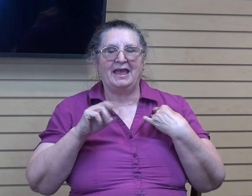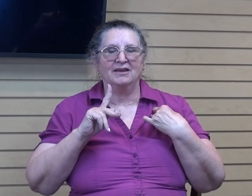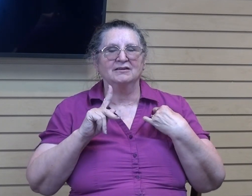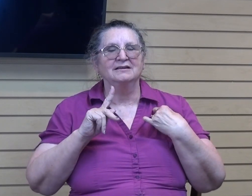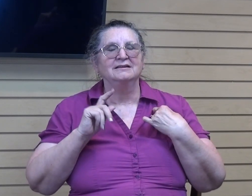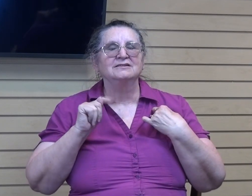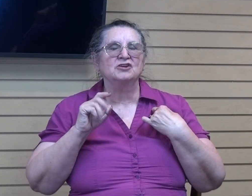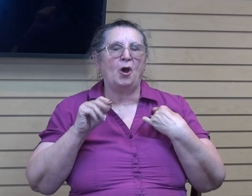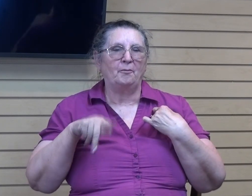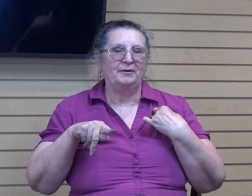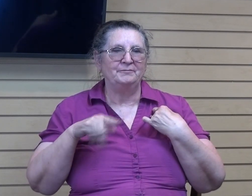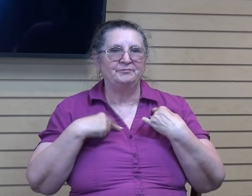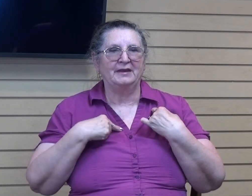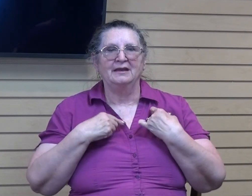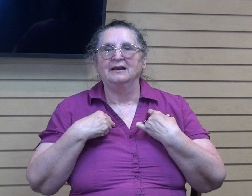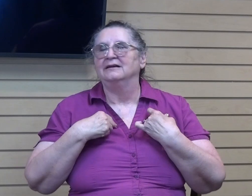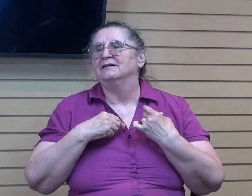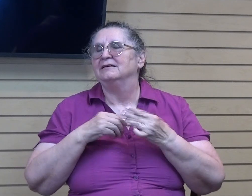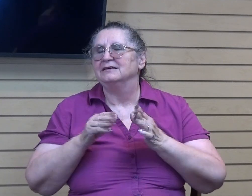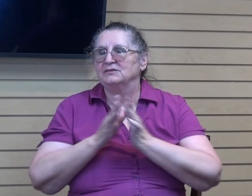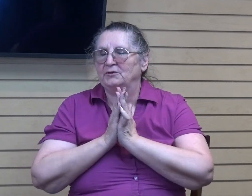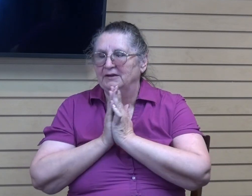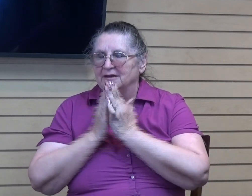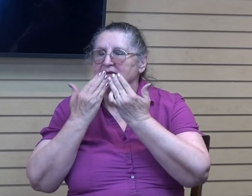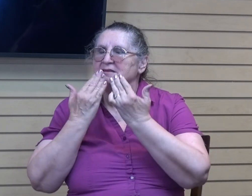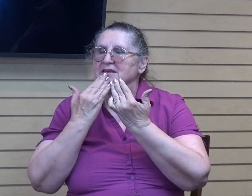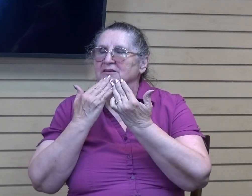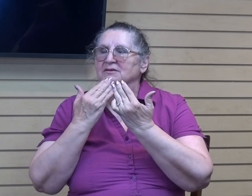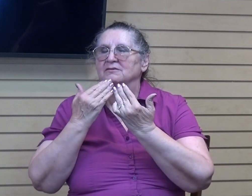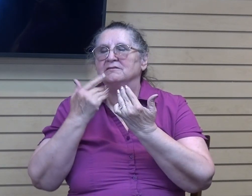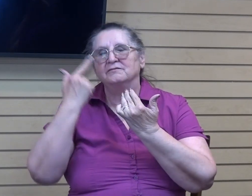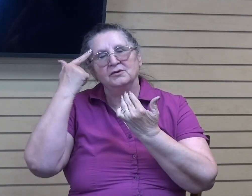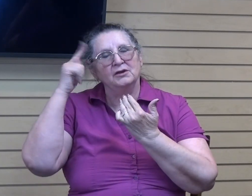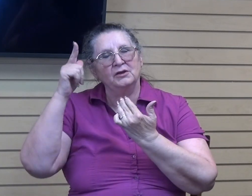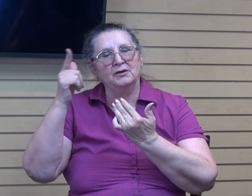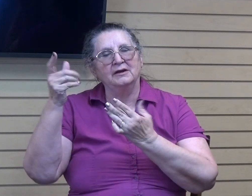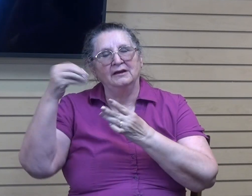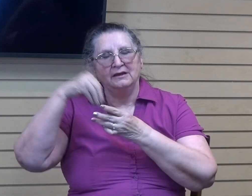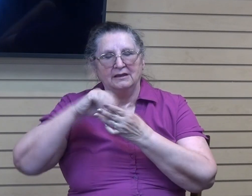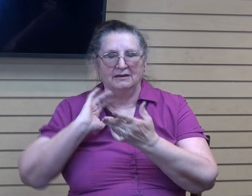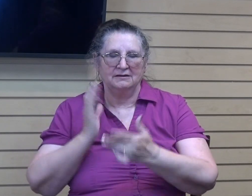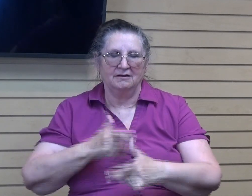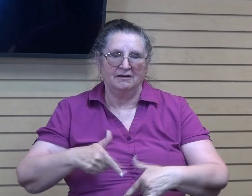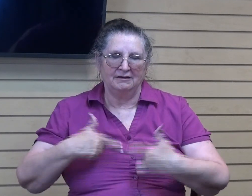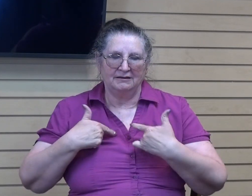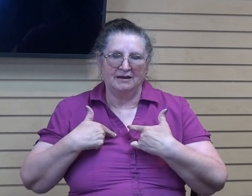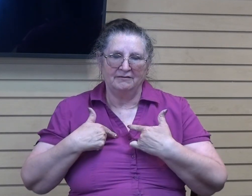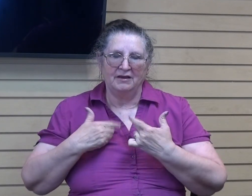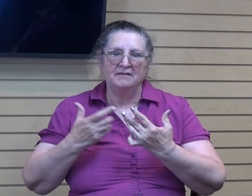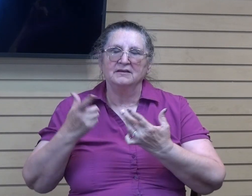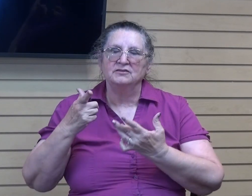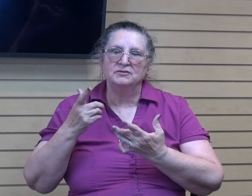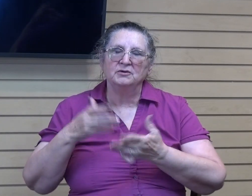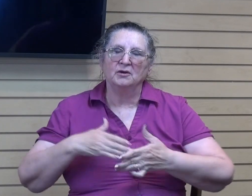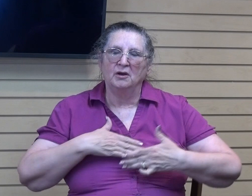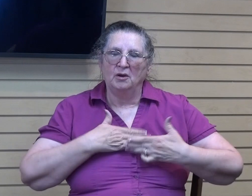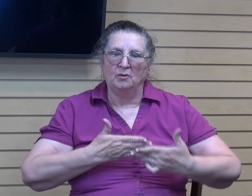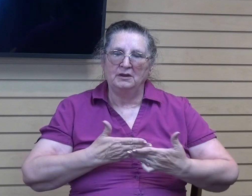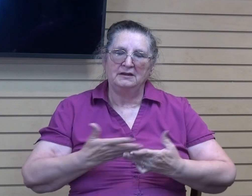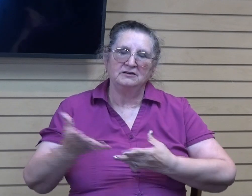for your guidance in our life. We thank you for wanting to be involved in our life. And Lord I just pray that as I share this